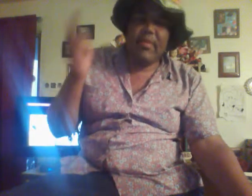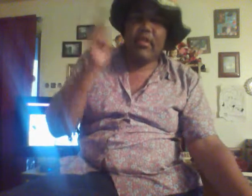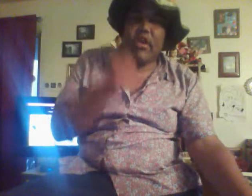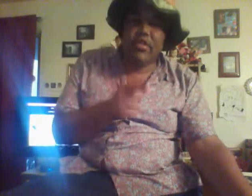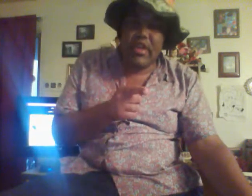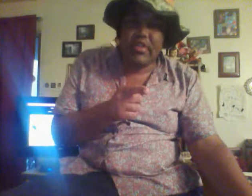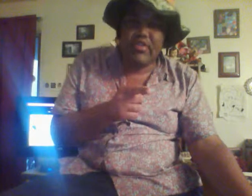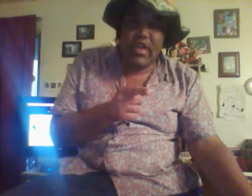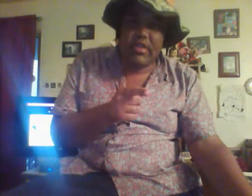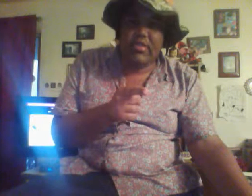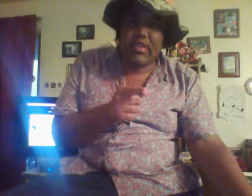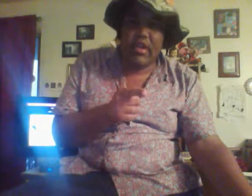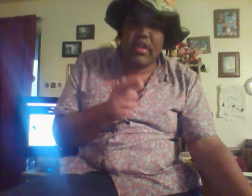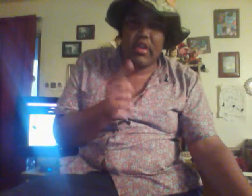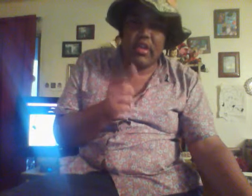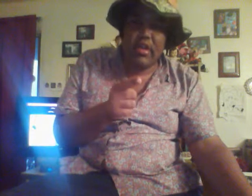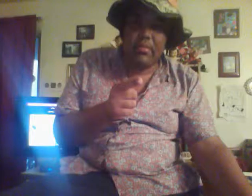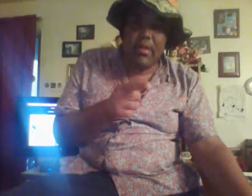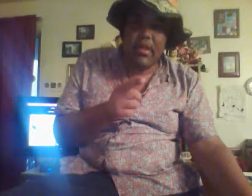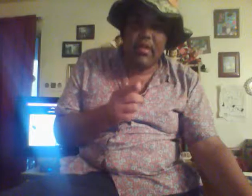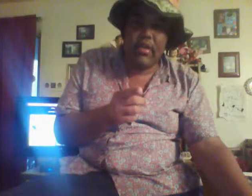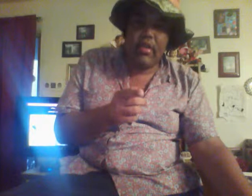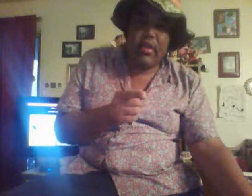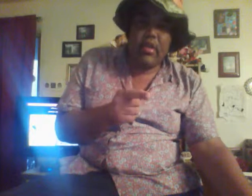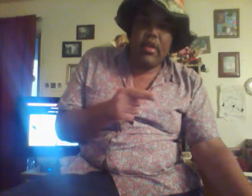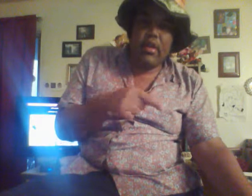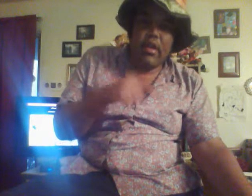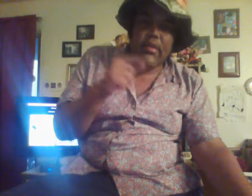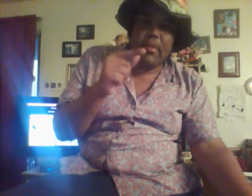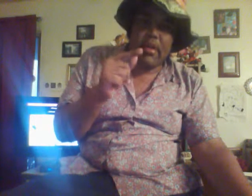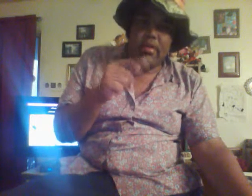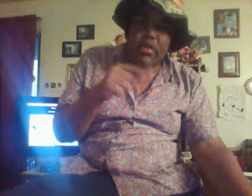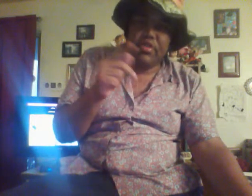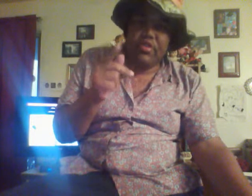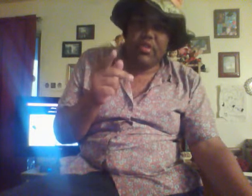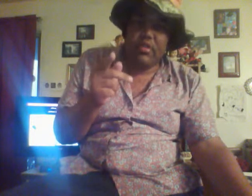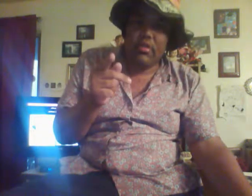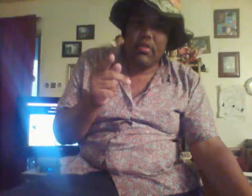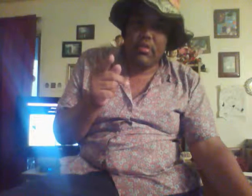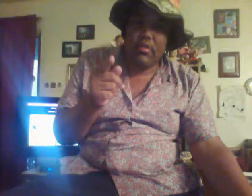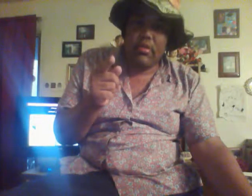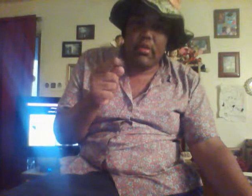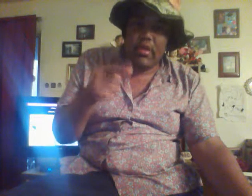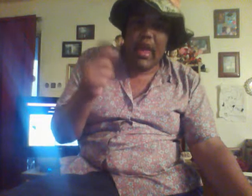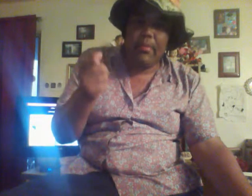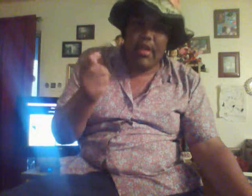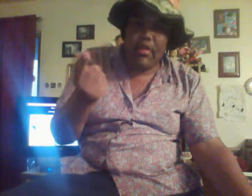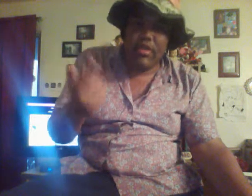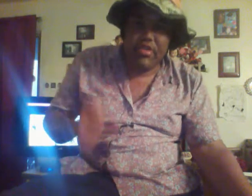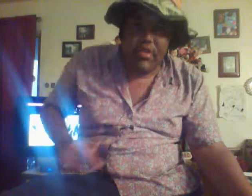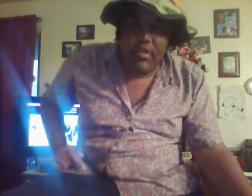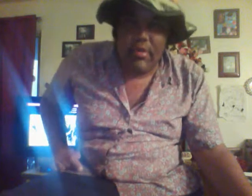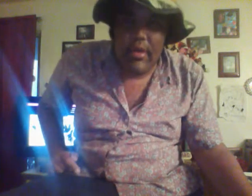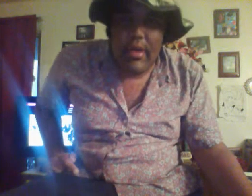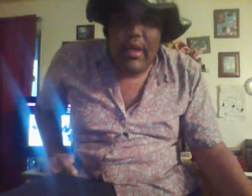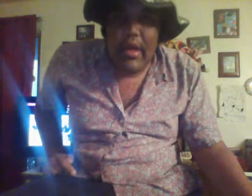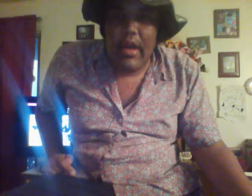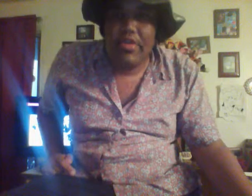Because he charged Chuck E. Lee and Mary... And Mary... Yeah, Mary Sue... I